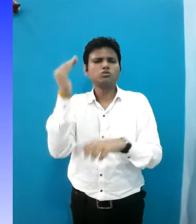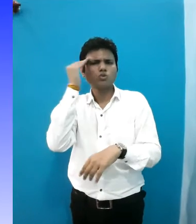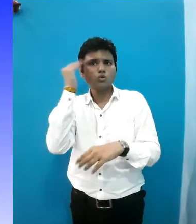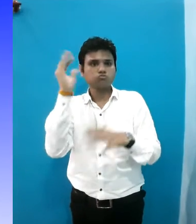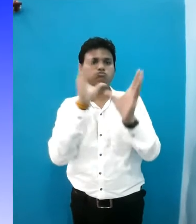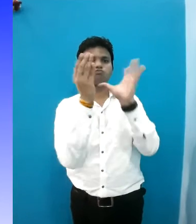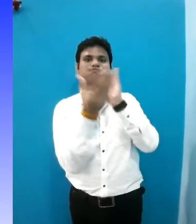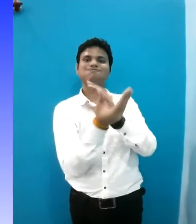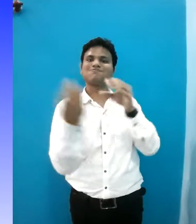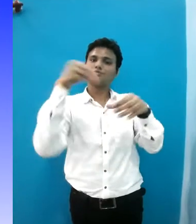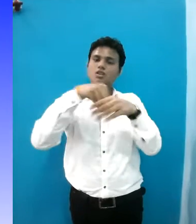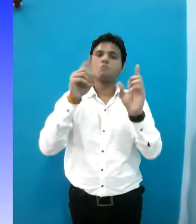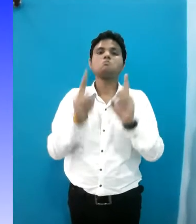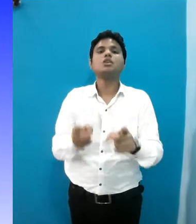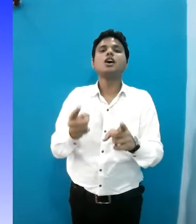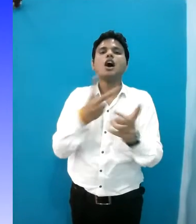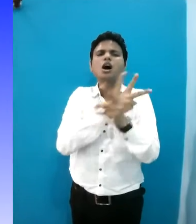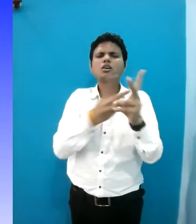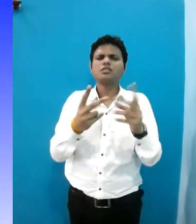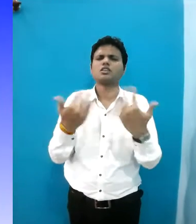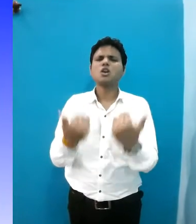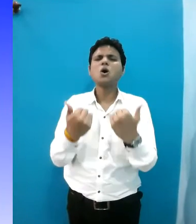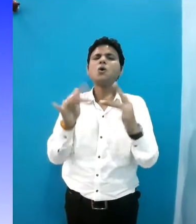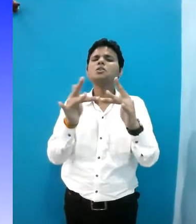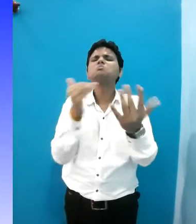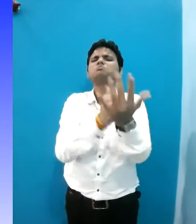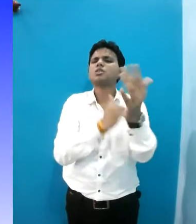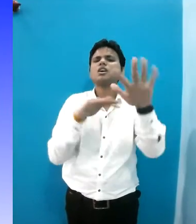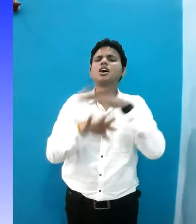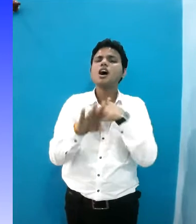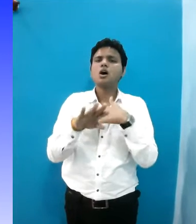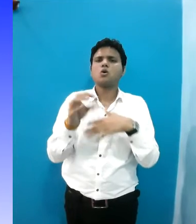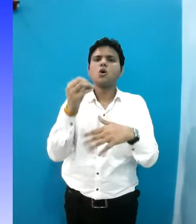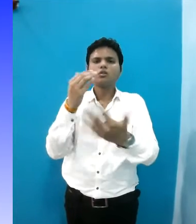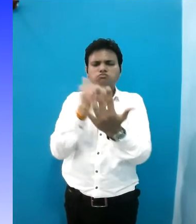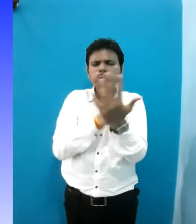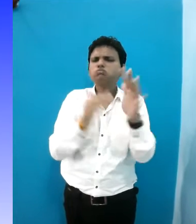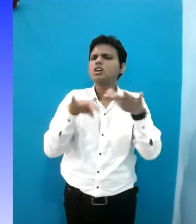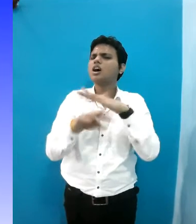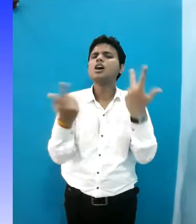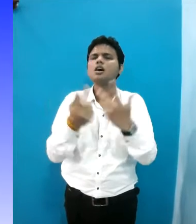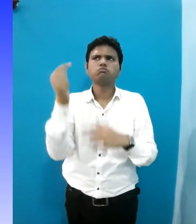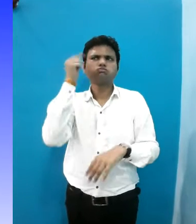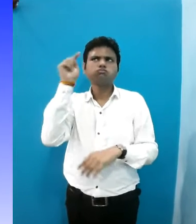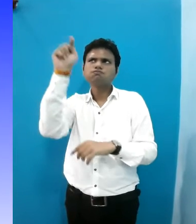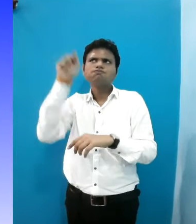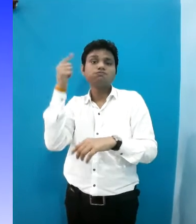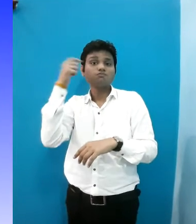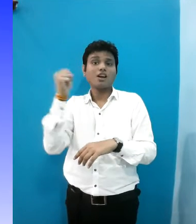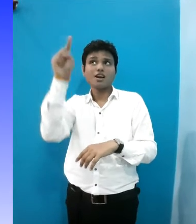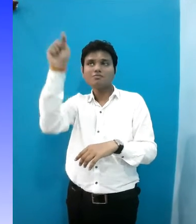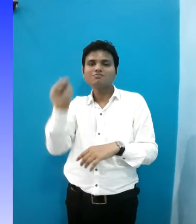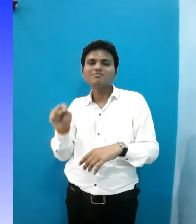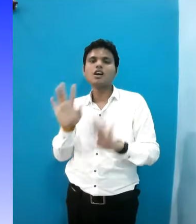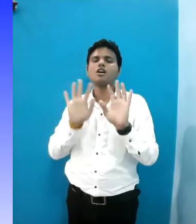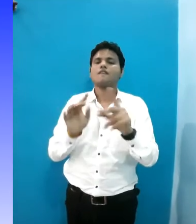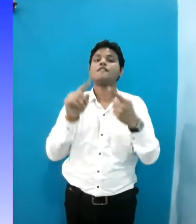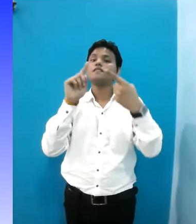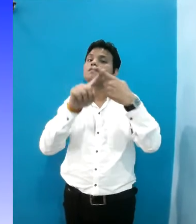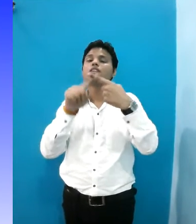of the global community. Present international webposium is being organized, keeping in mind the following objectives.